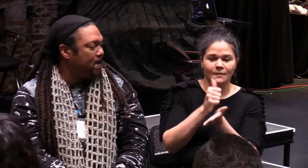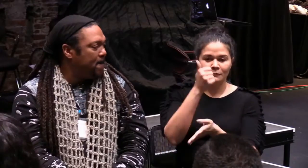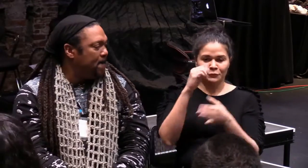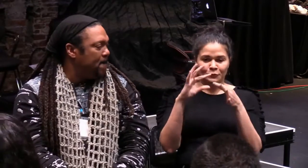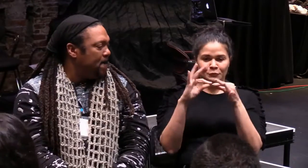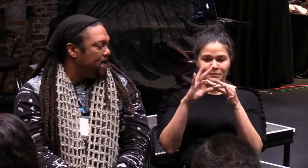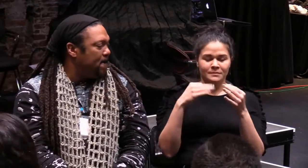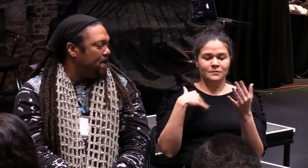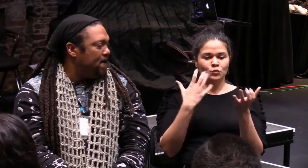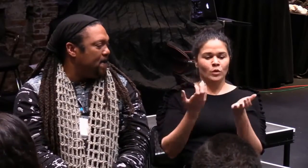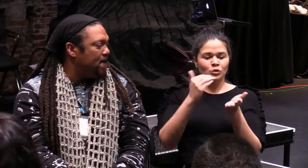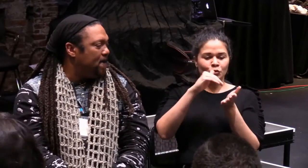This is Alexandria.